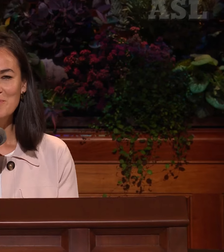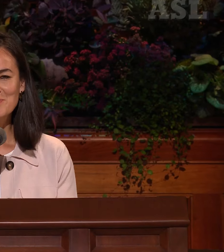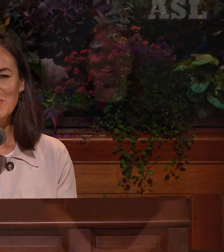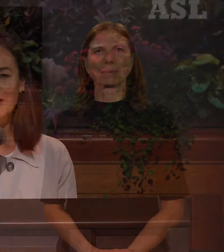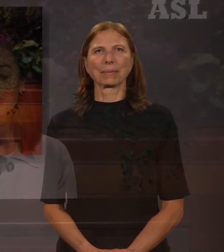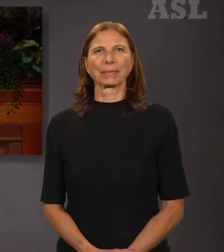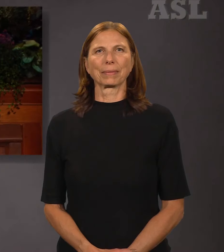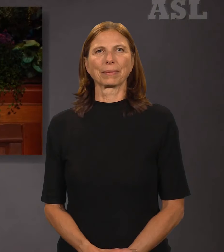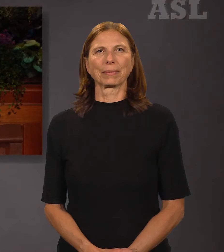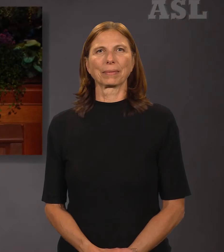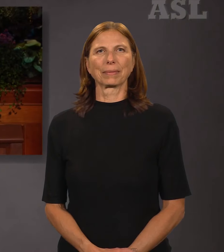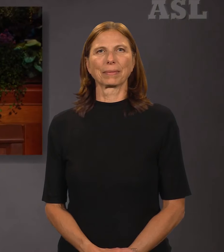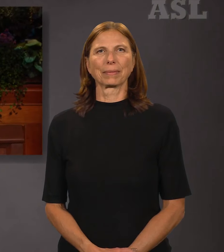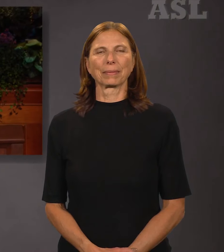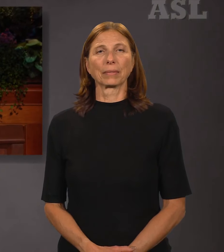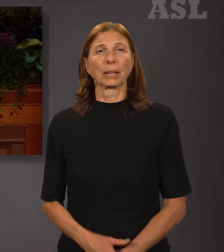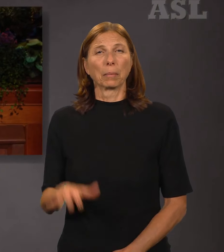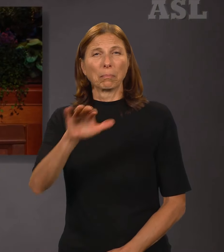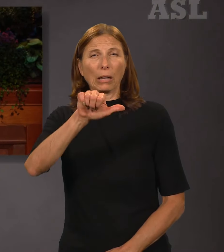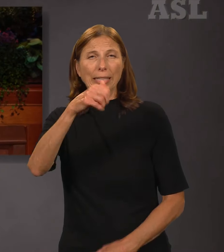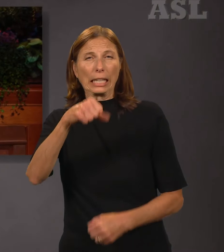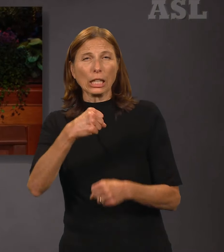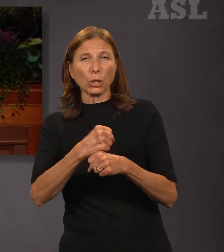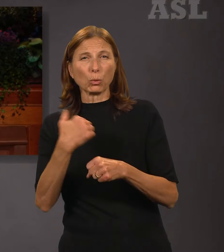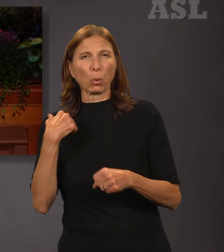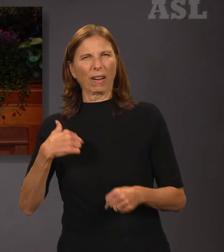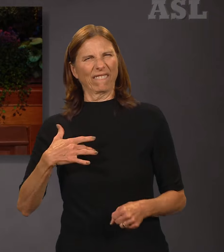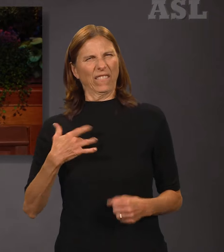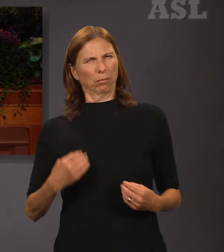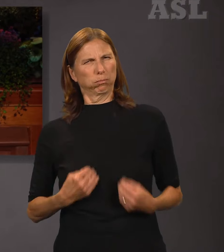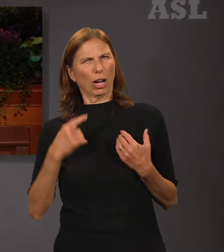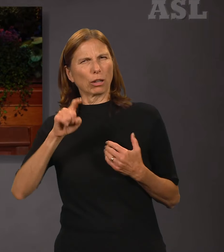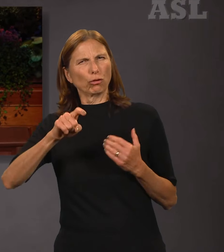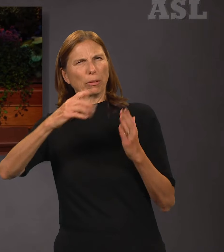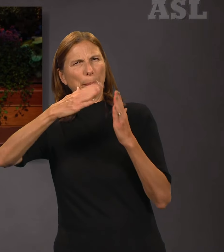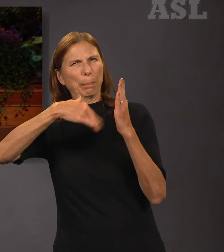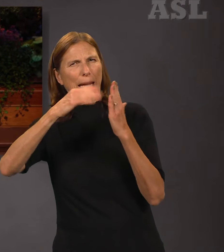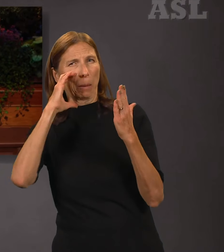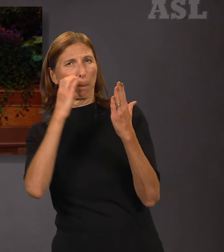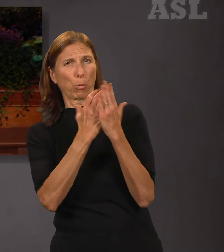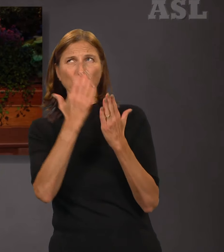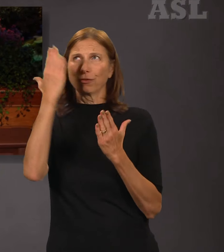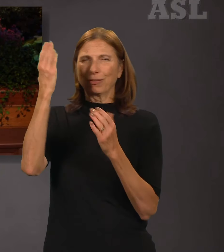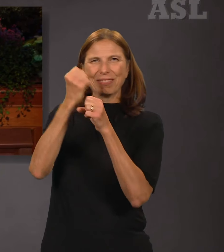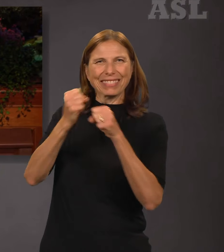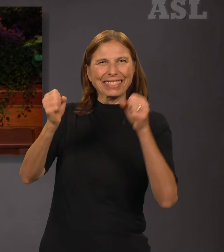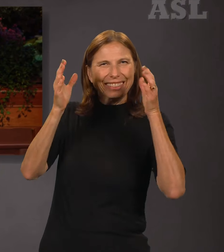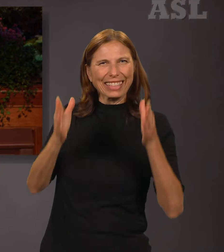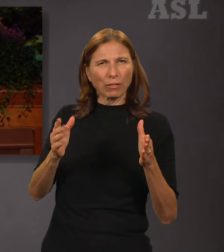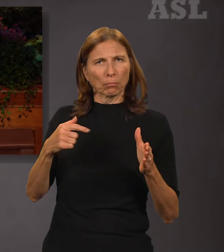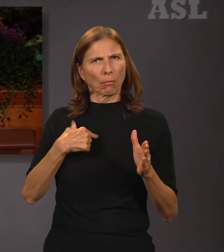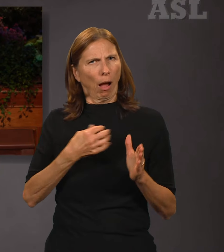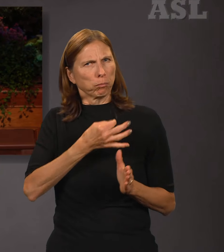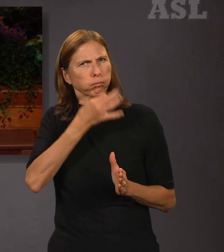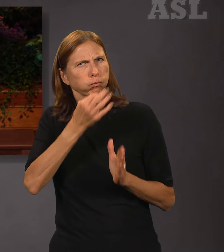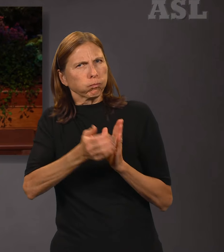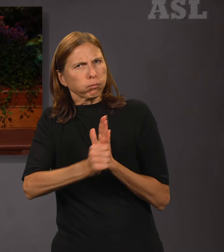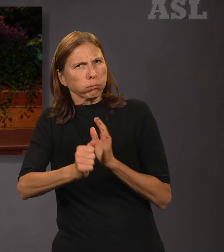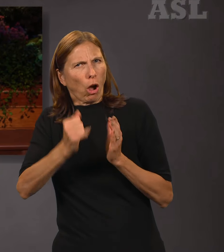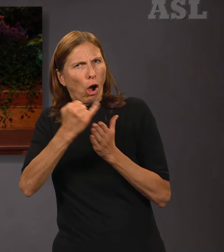About ten years ago, I felt impressed to paint a portrait of the Savior. Though I an artist, this felt a bit